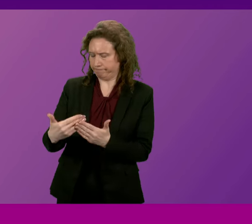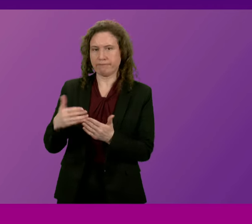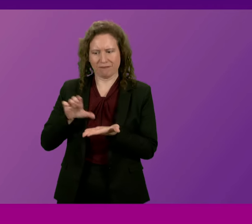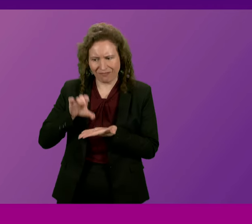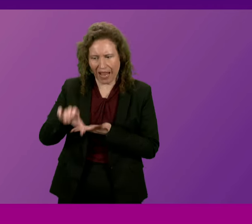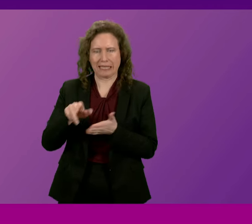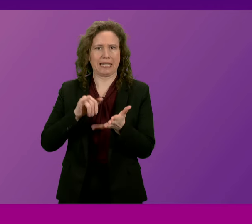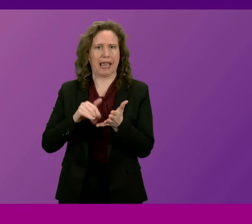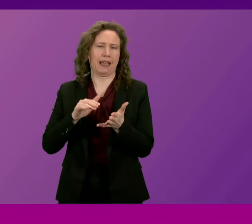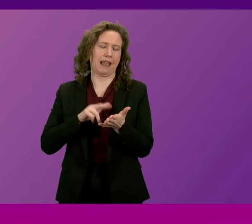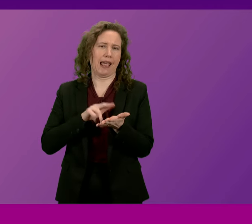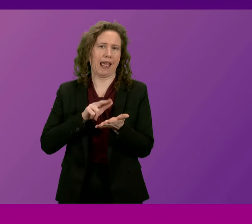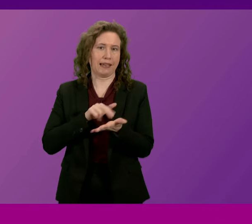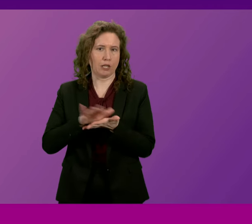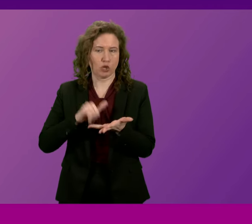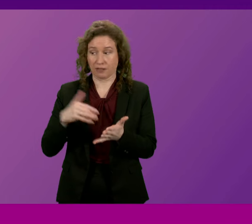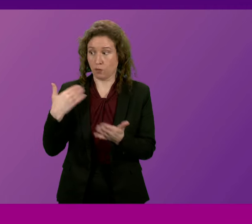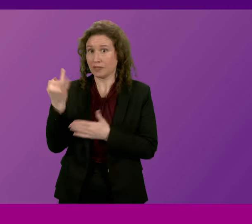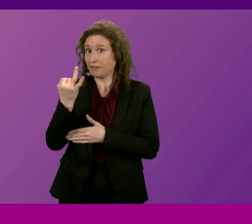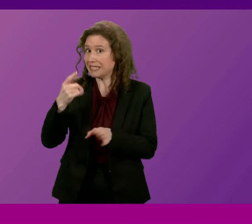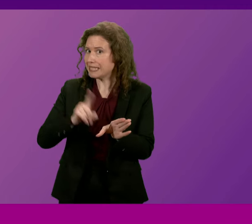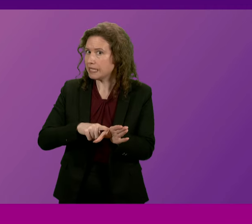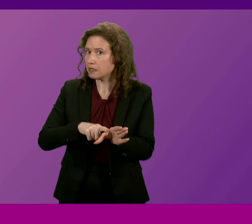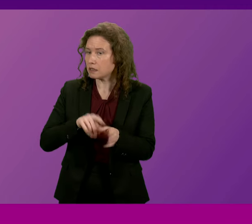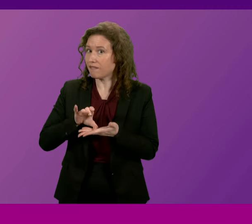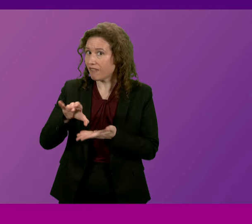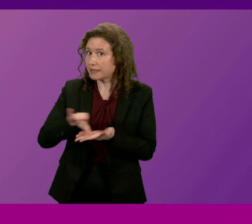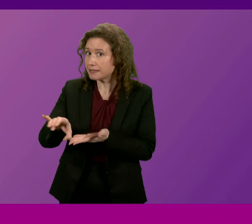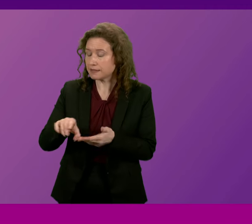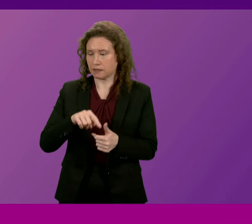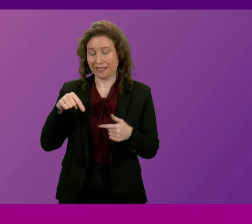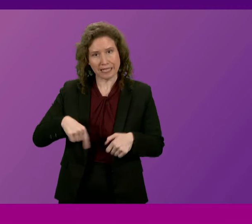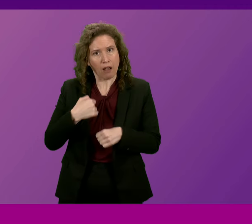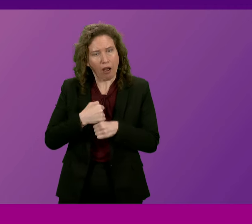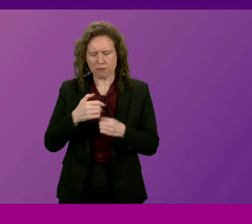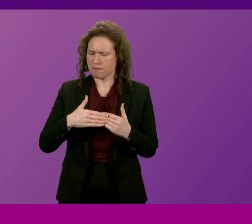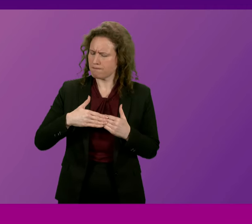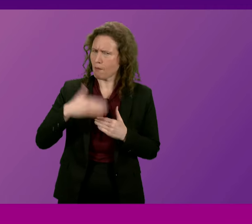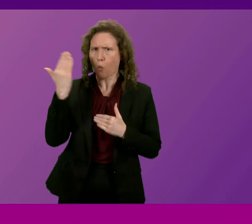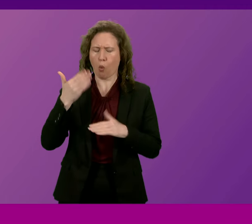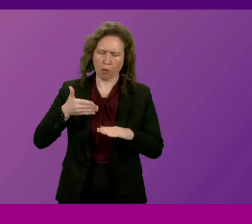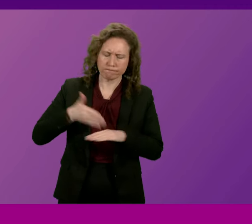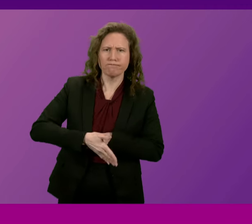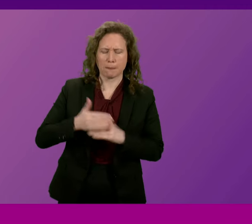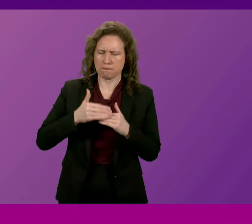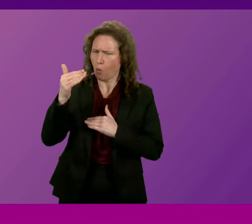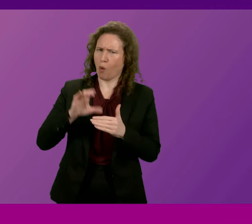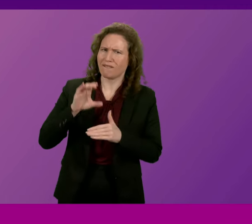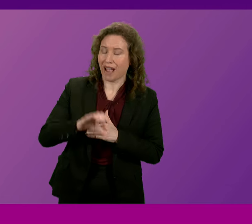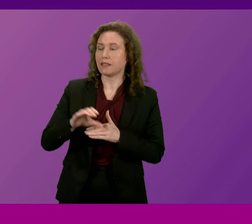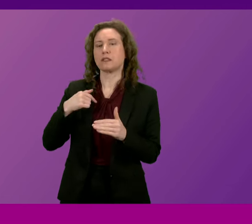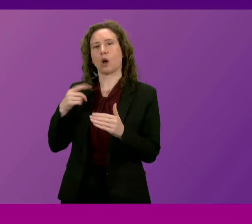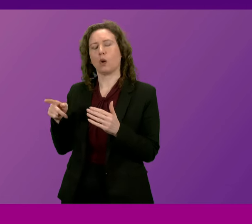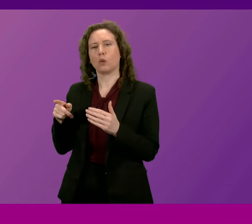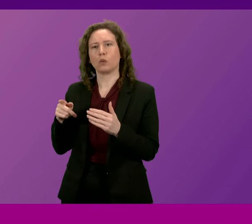for the last 17 years. And this government has gone beyond the investment that has been